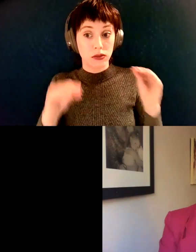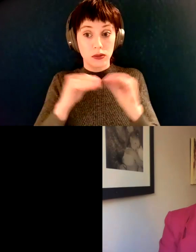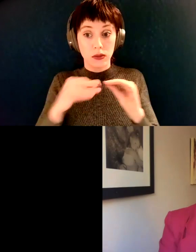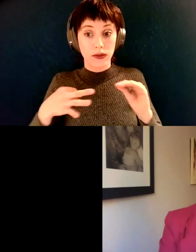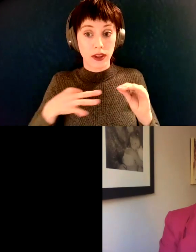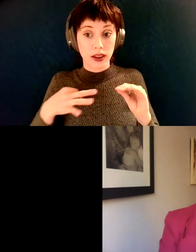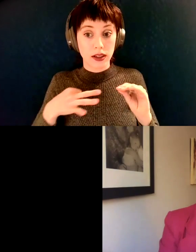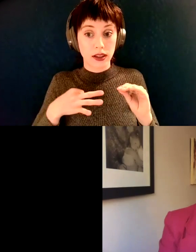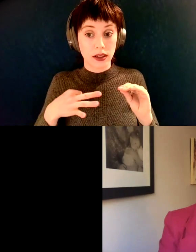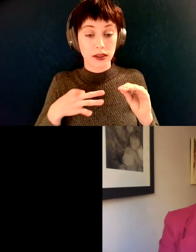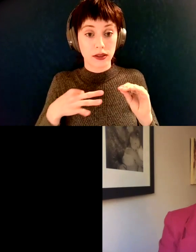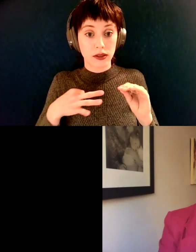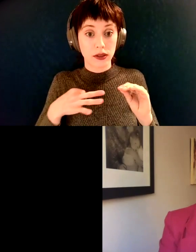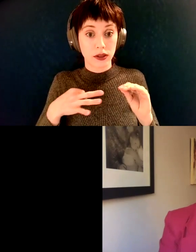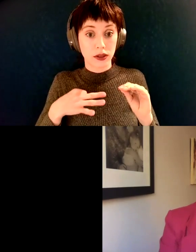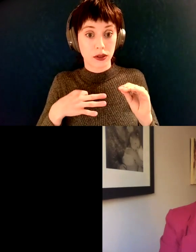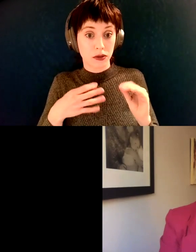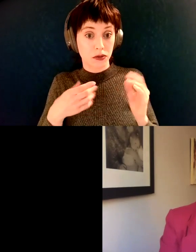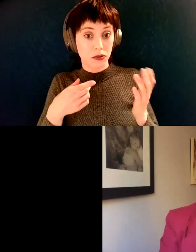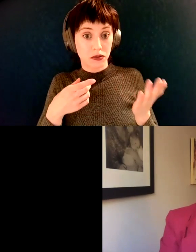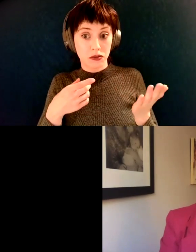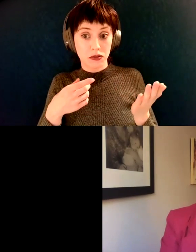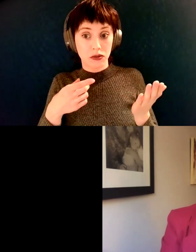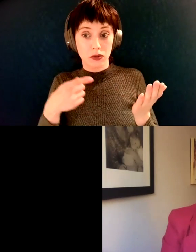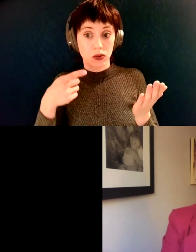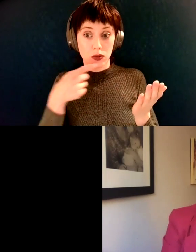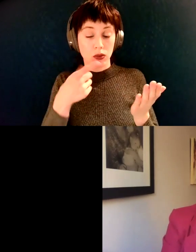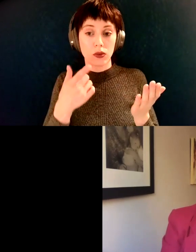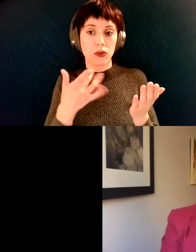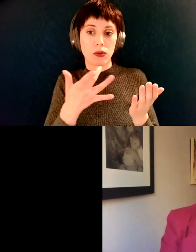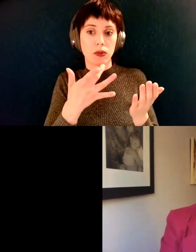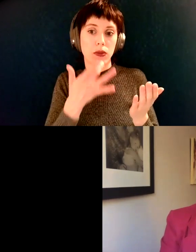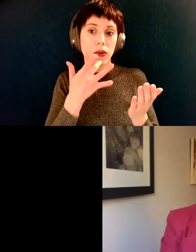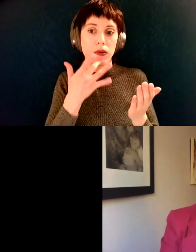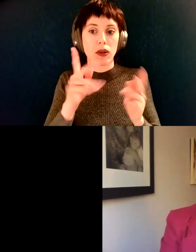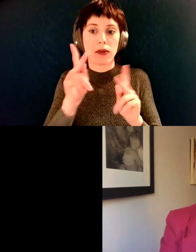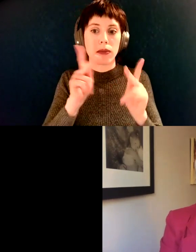Is that something you could use, or would you mostly want people to spread the word?